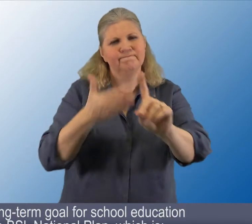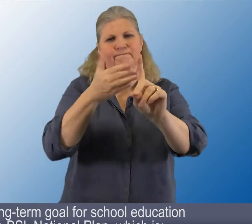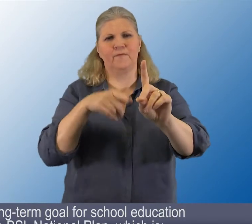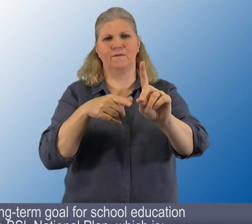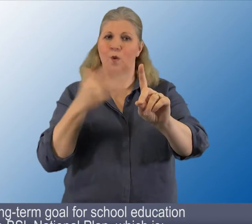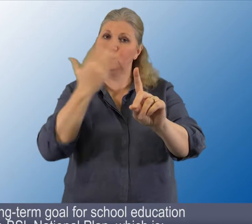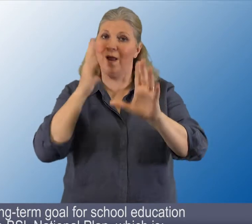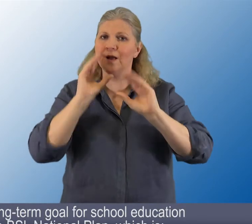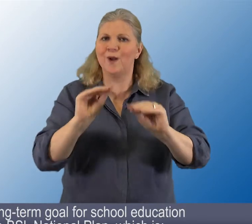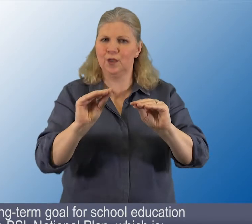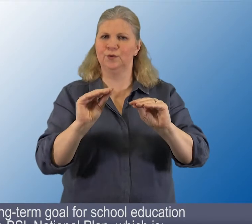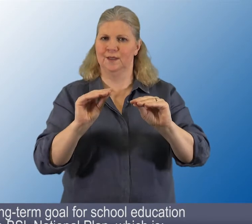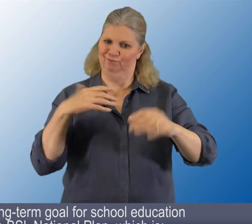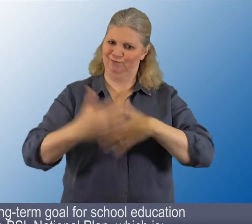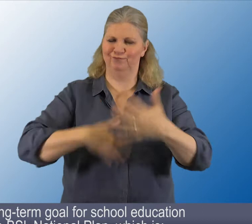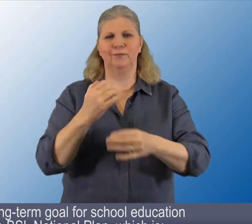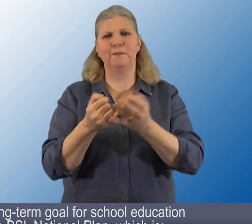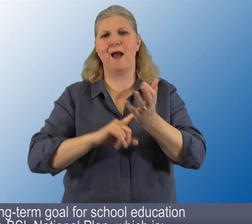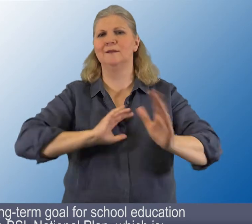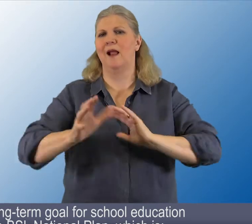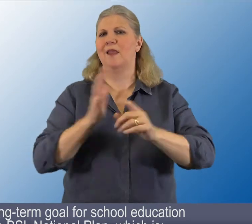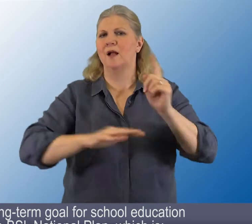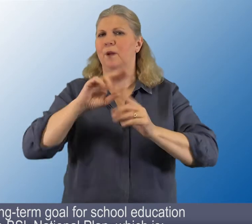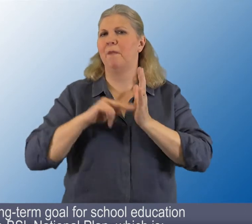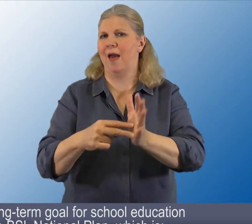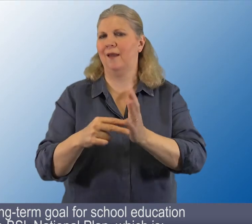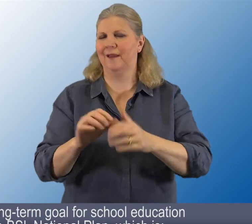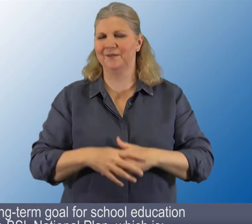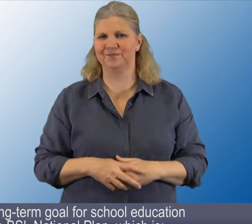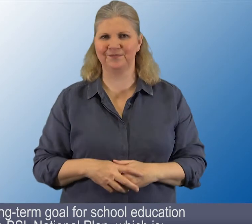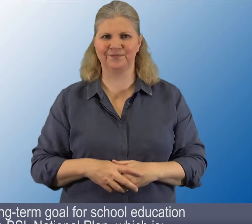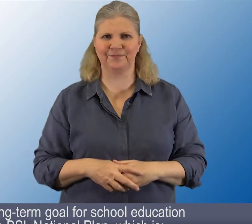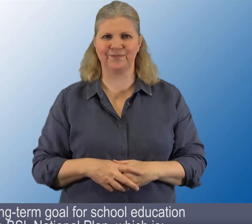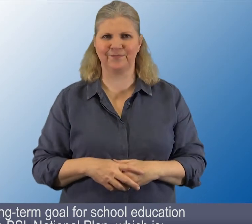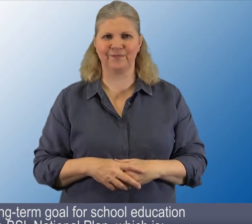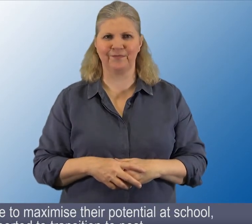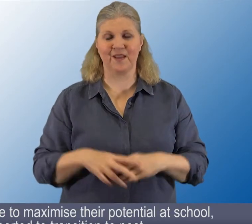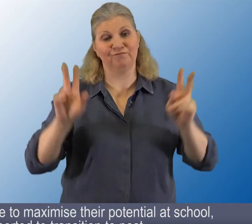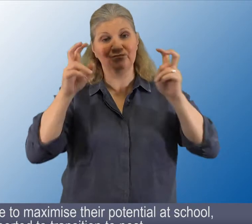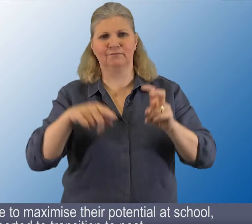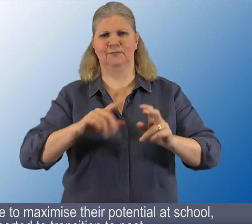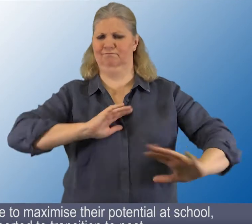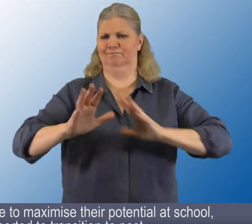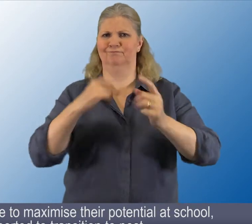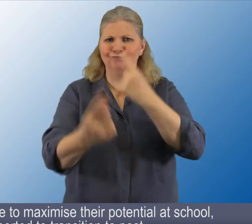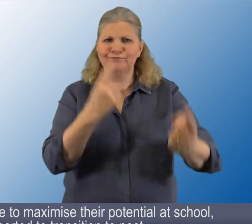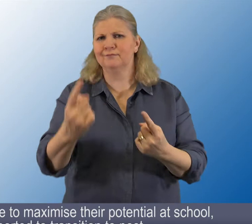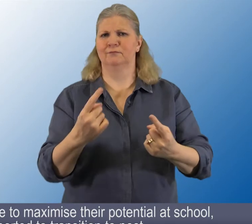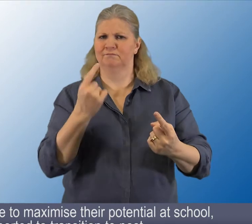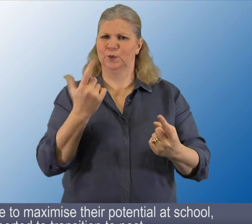We share the long-term goal for school education set out in the BSL National Plan, which is 16.